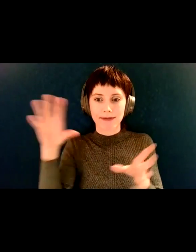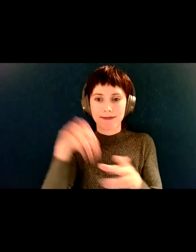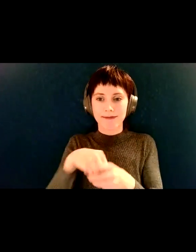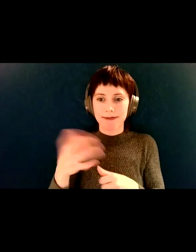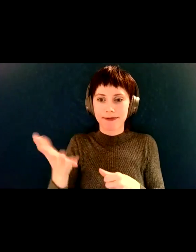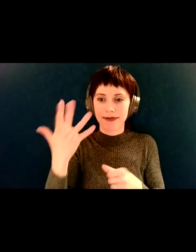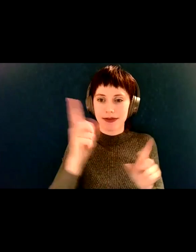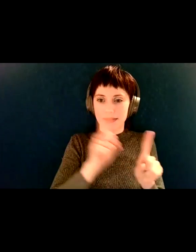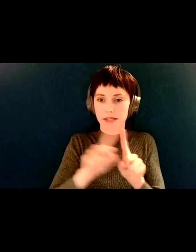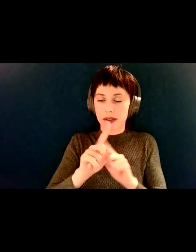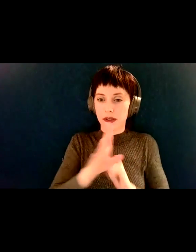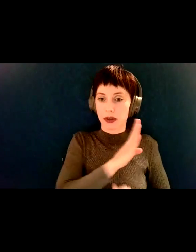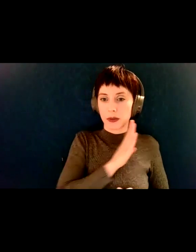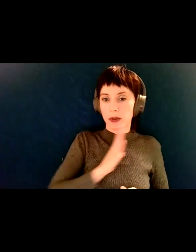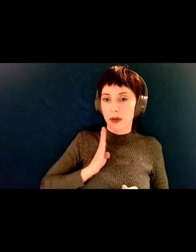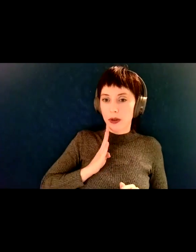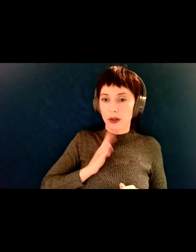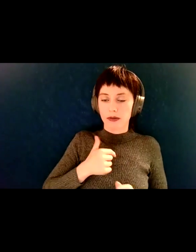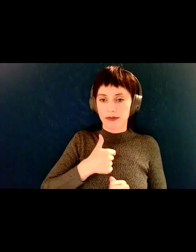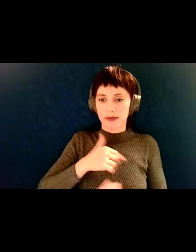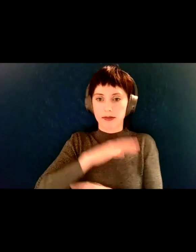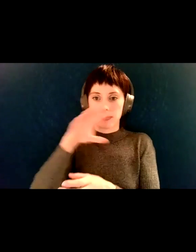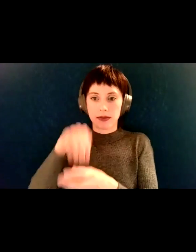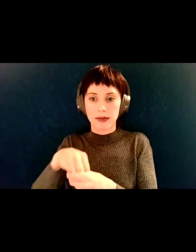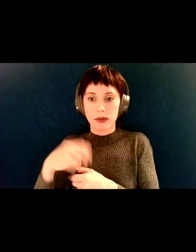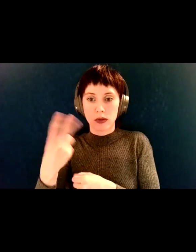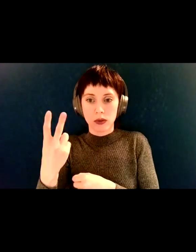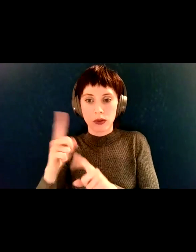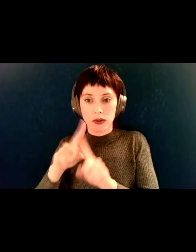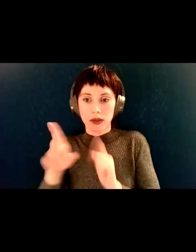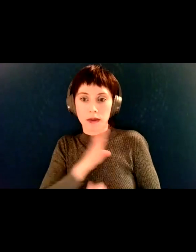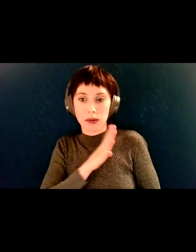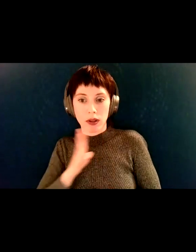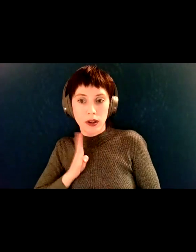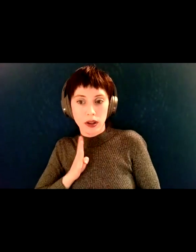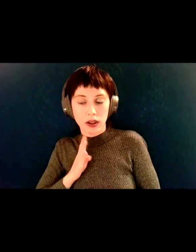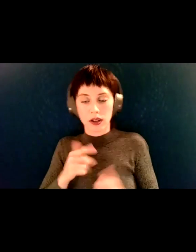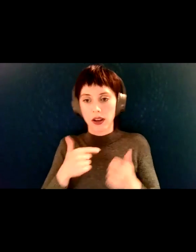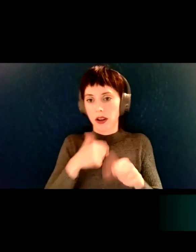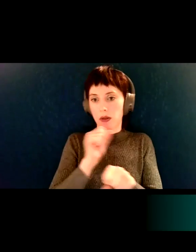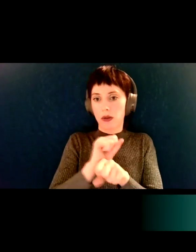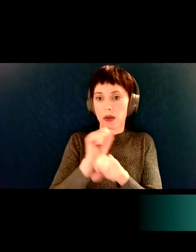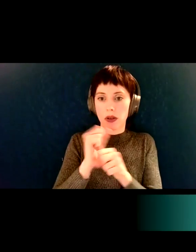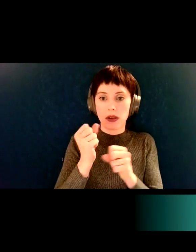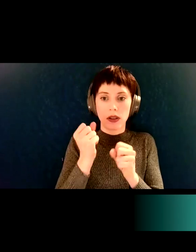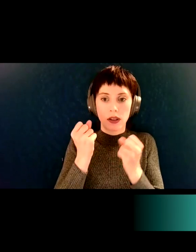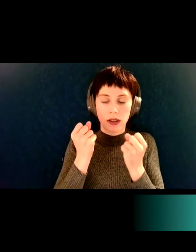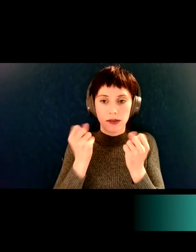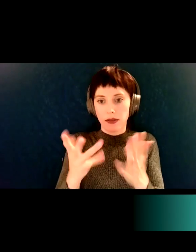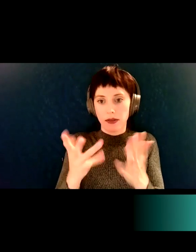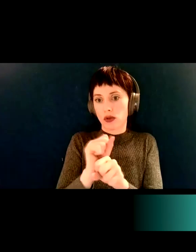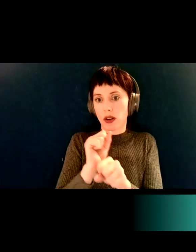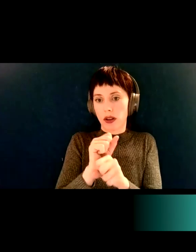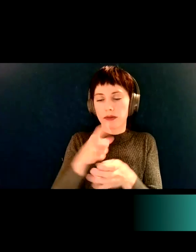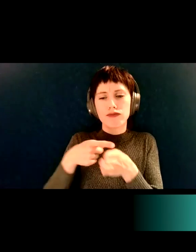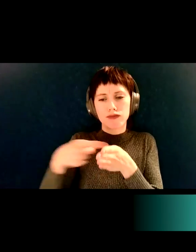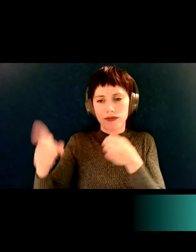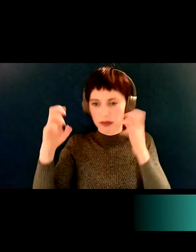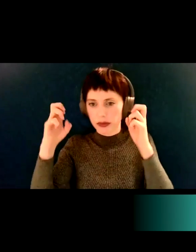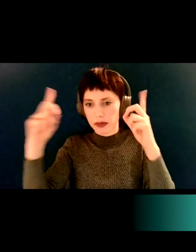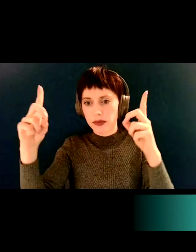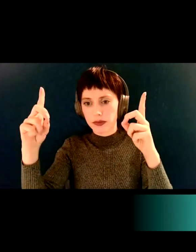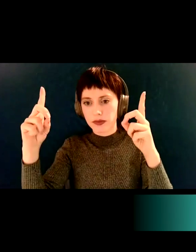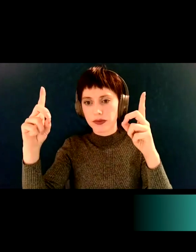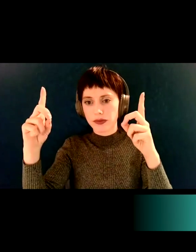um, and I, I work several jobs doing educational, mostly educational work. Um, and,